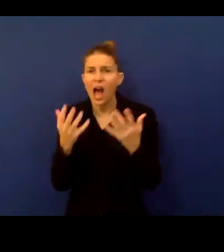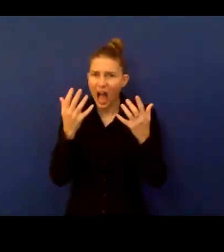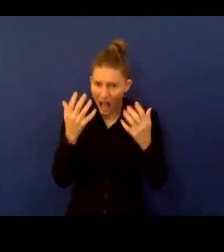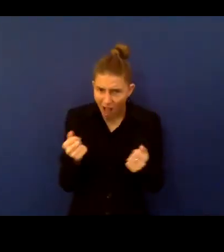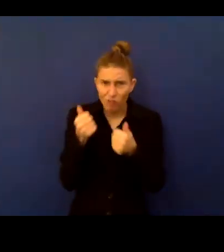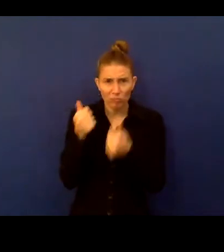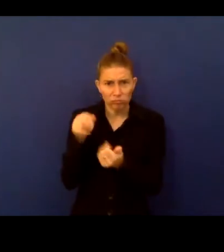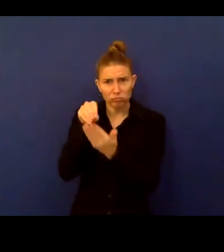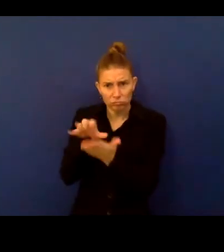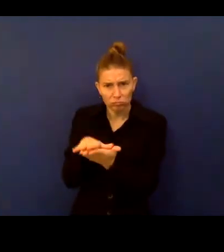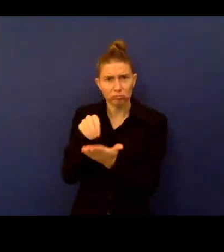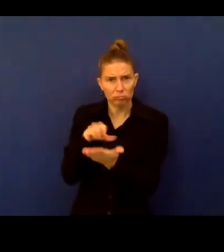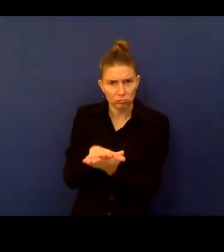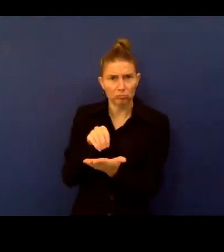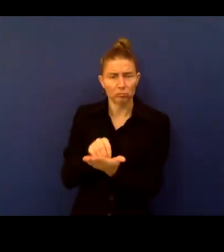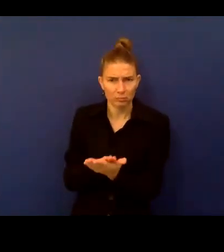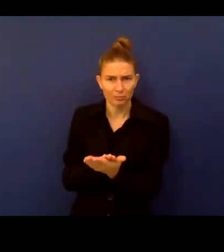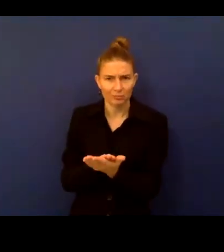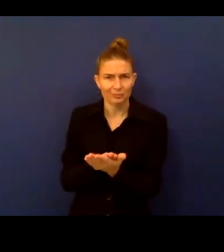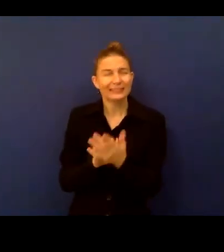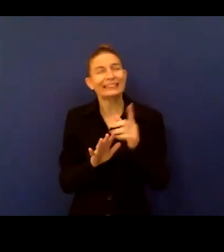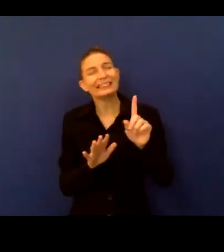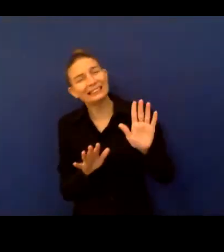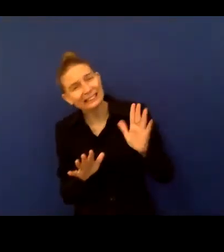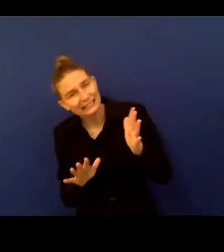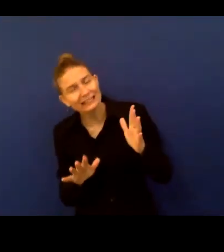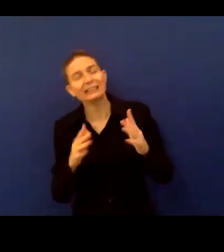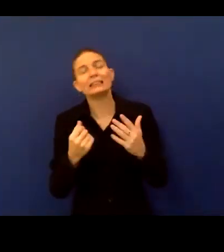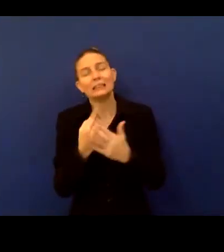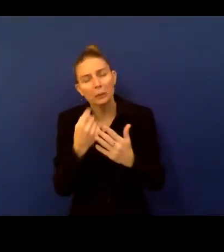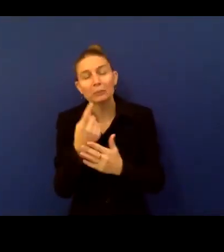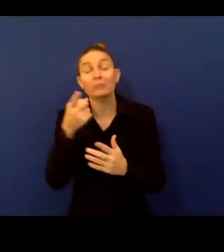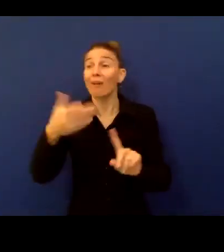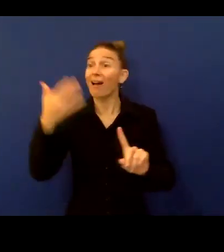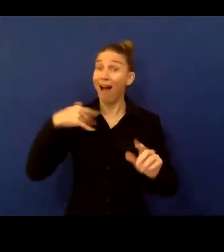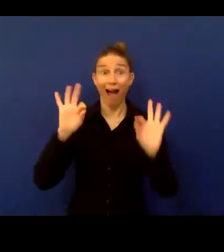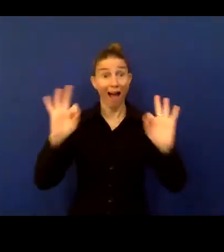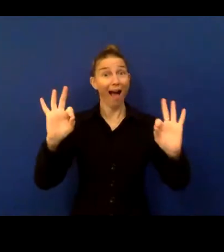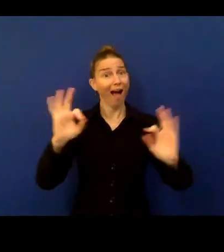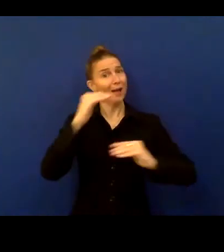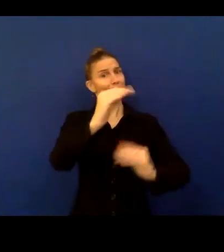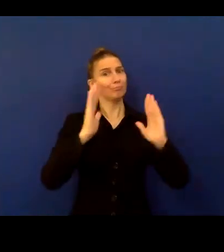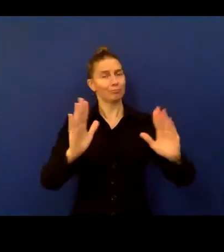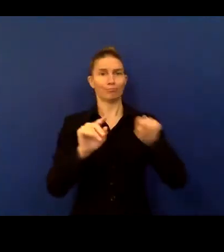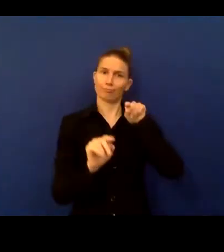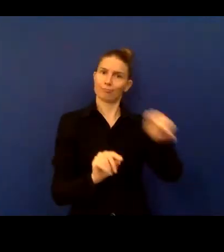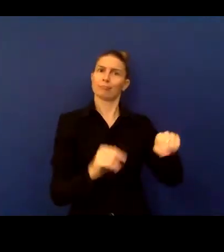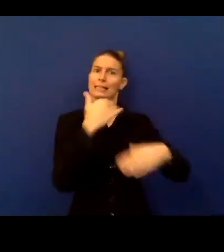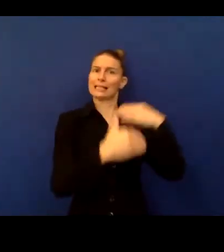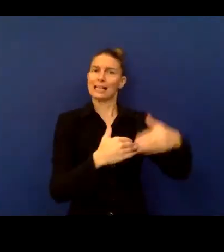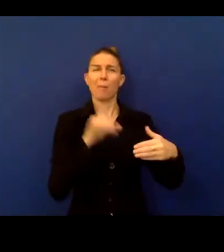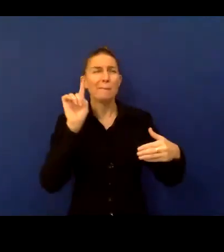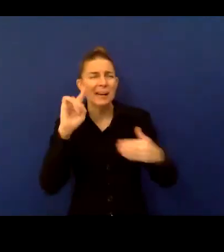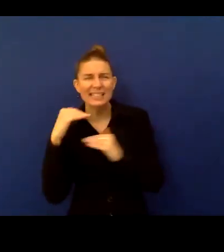based on a very narrow definition of disability have been used in past data collection efforts. In other cases, the